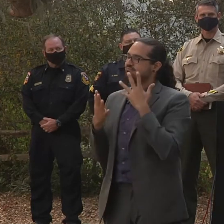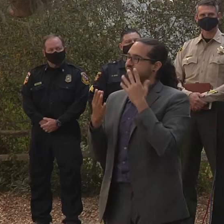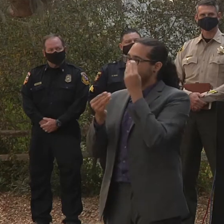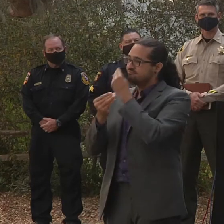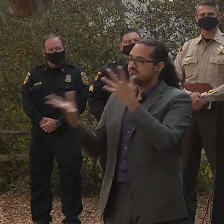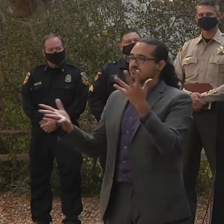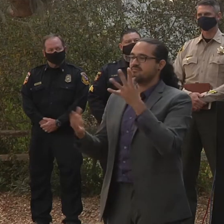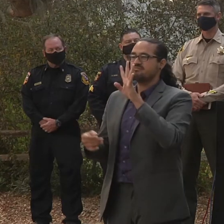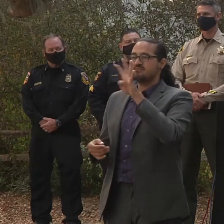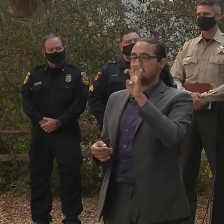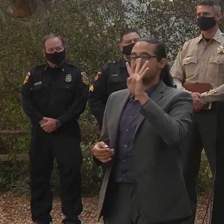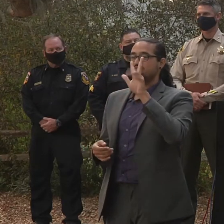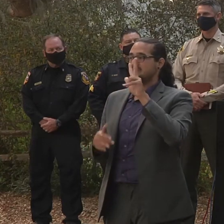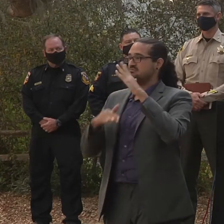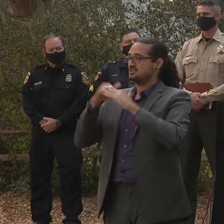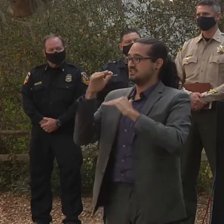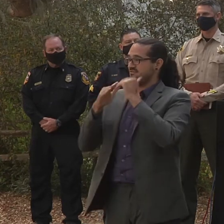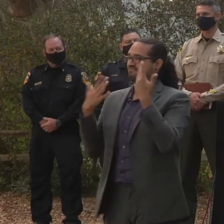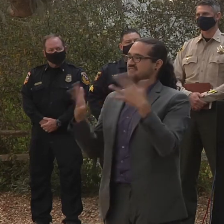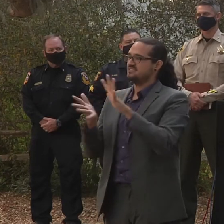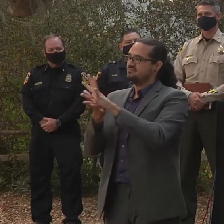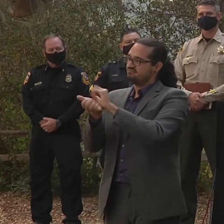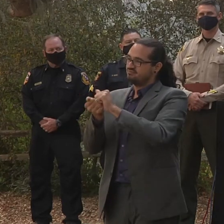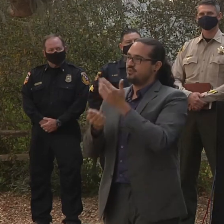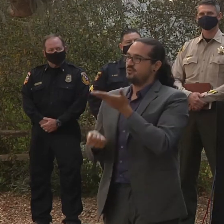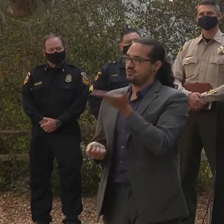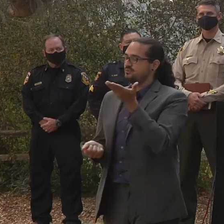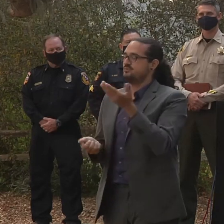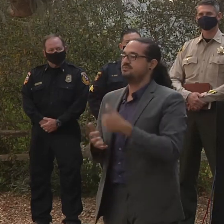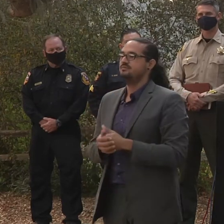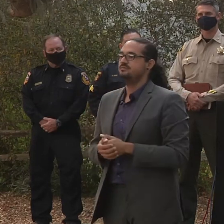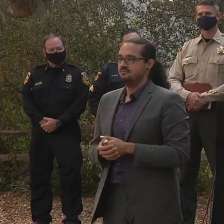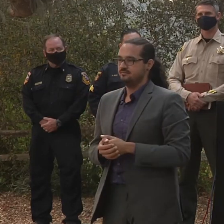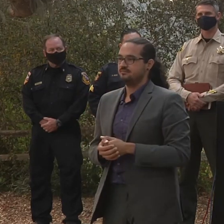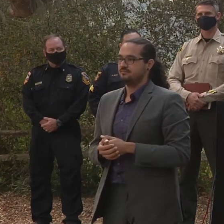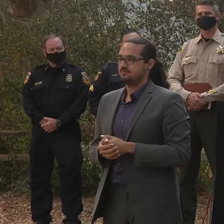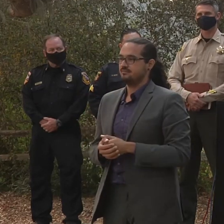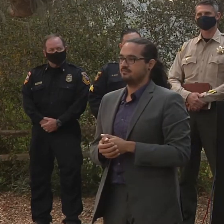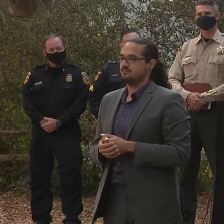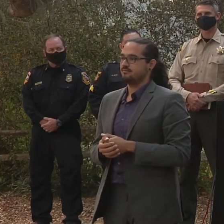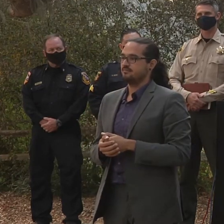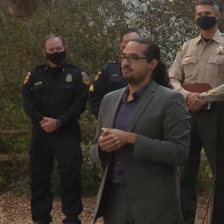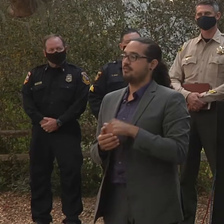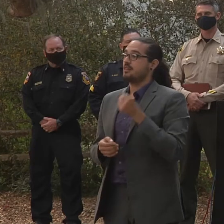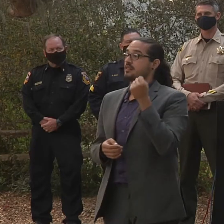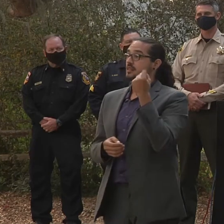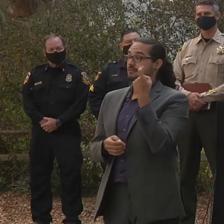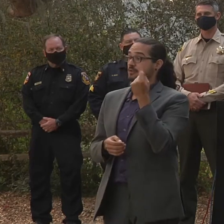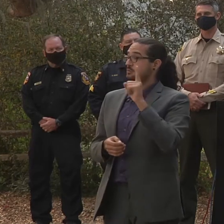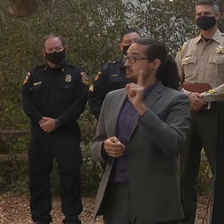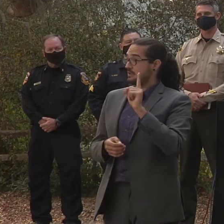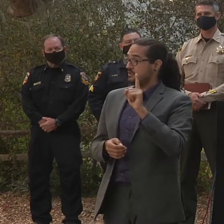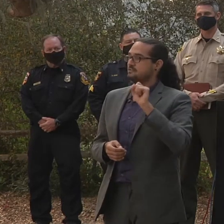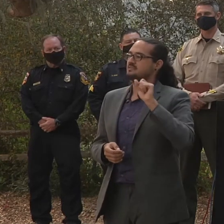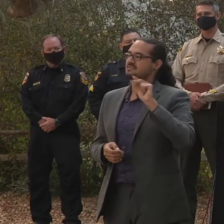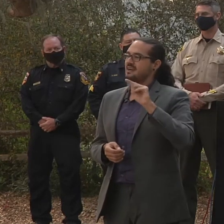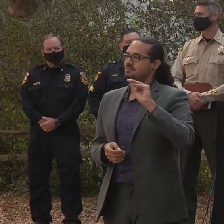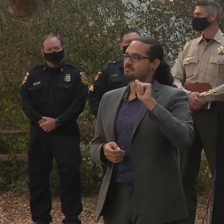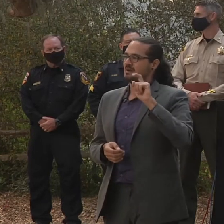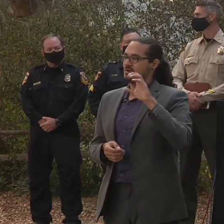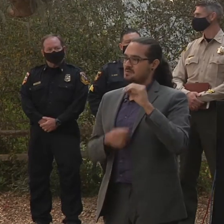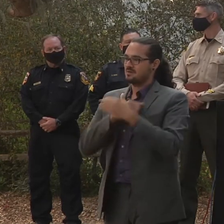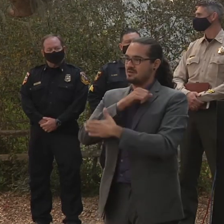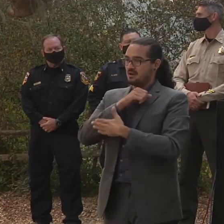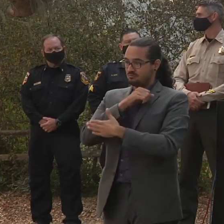structures that have been destroyed on this incident. The breakdown of that specifically, 11 of those structures are in San Mateo County and